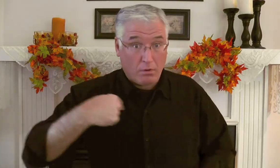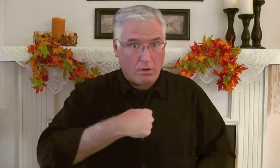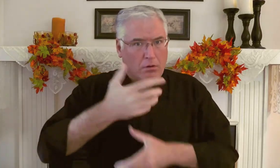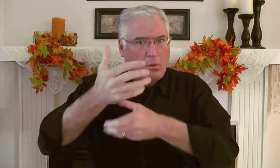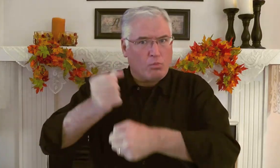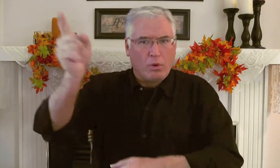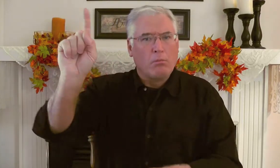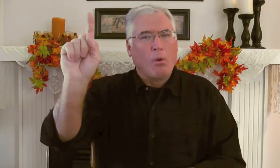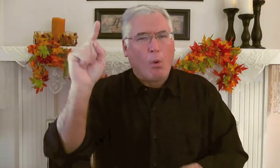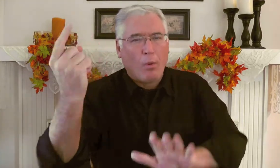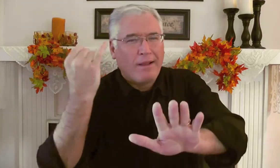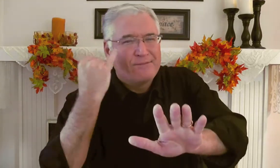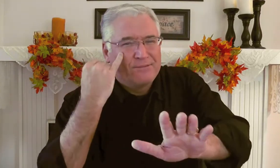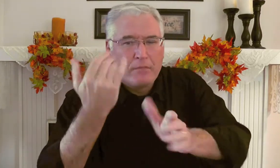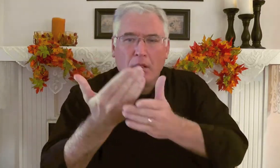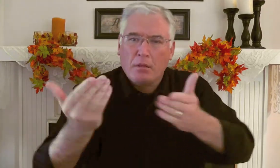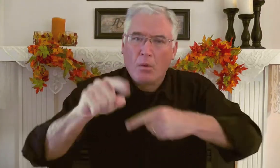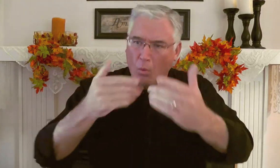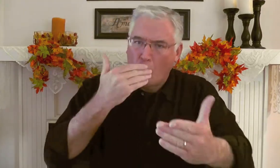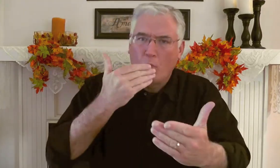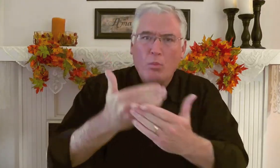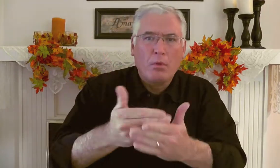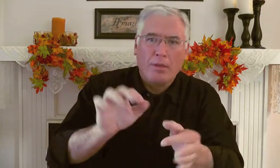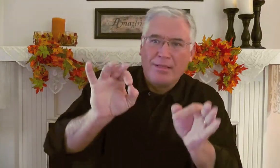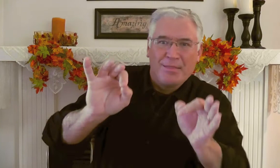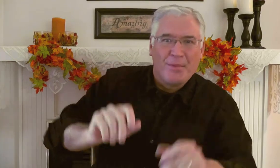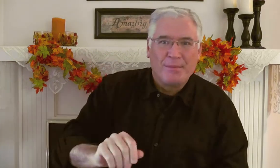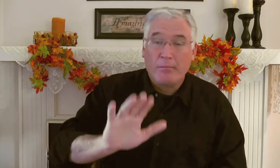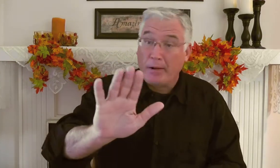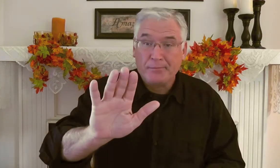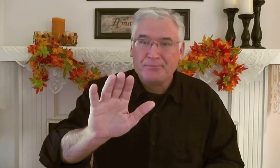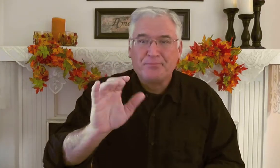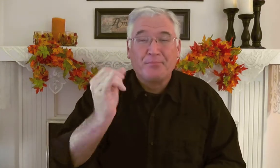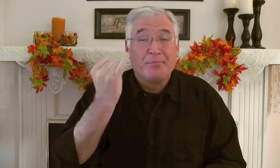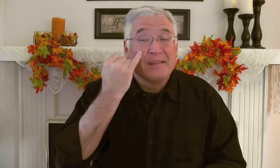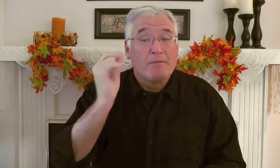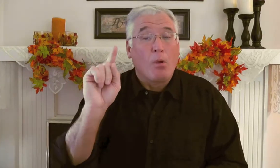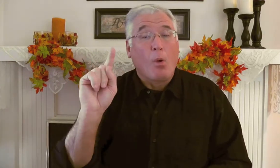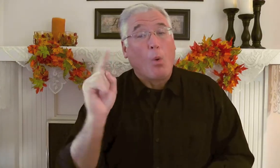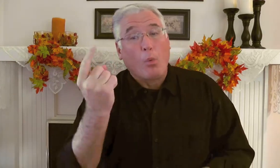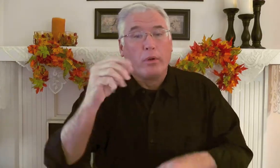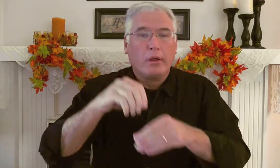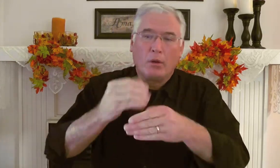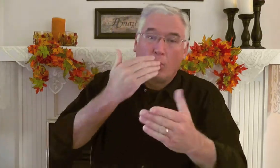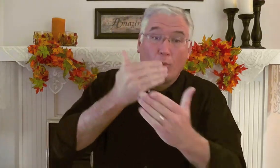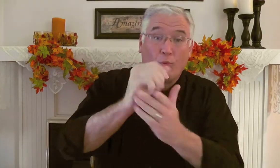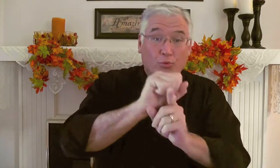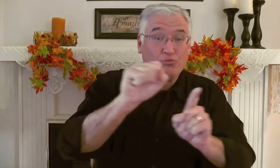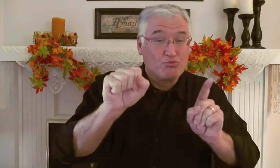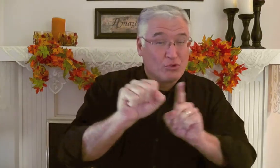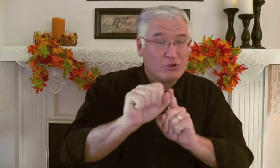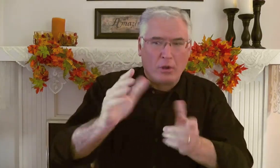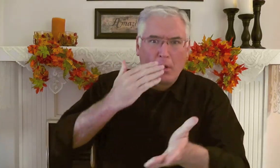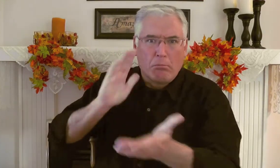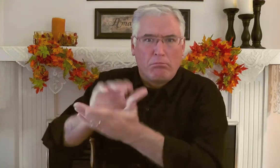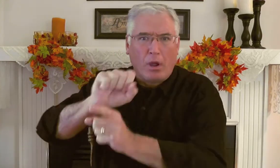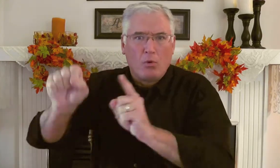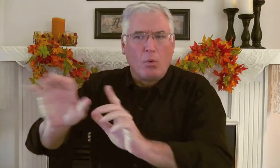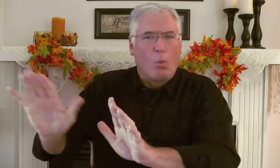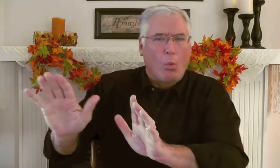us. You know, not just when we go through good times and, you know, trust in the